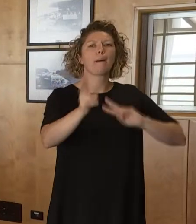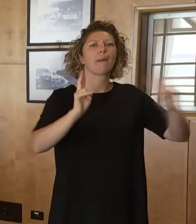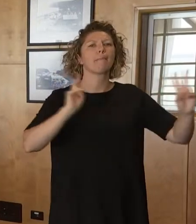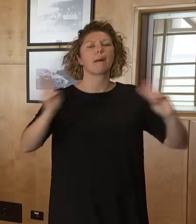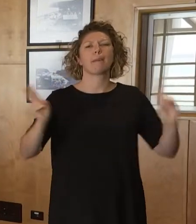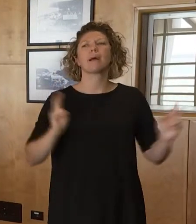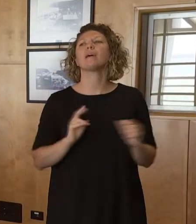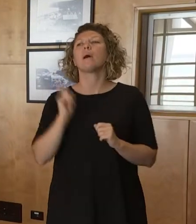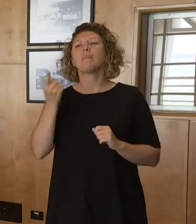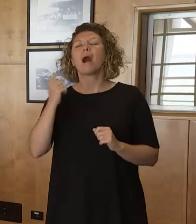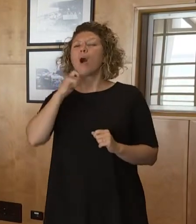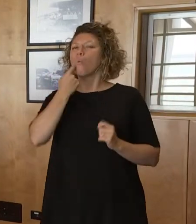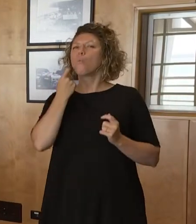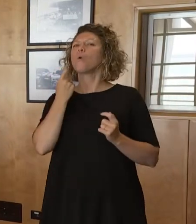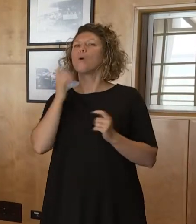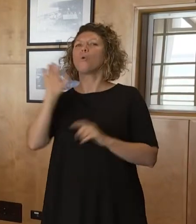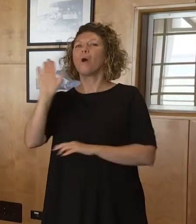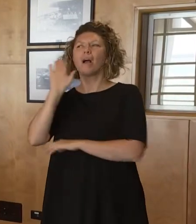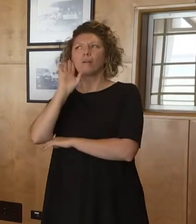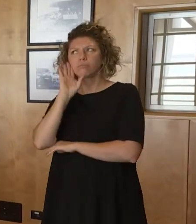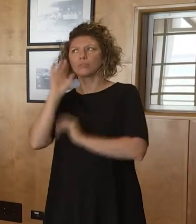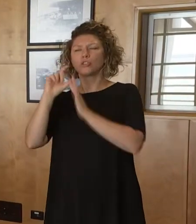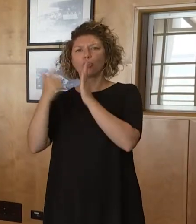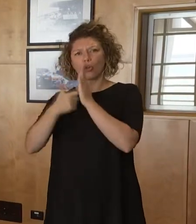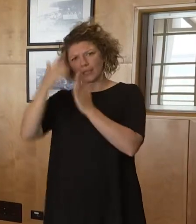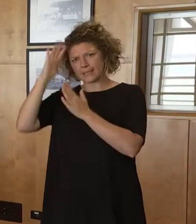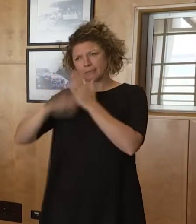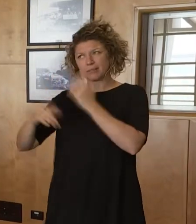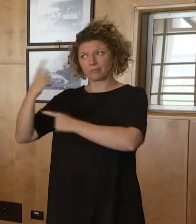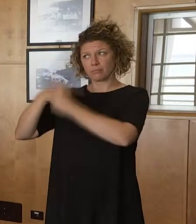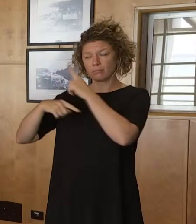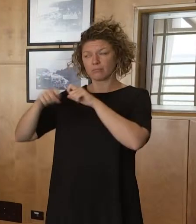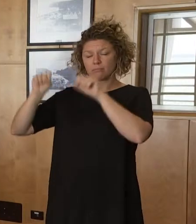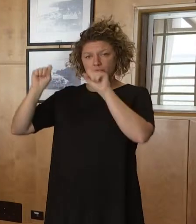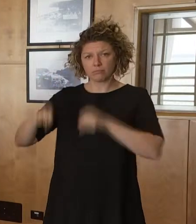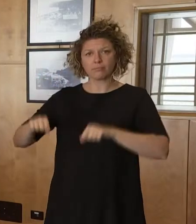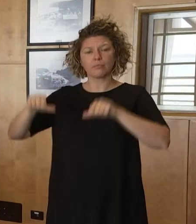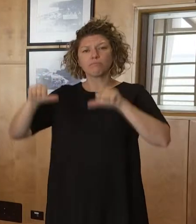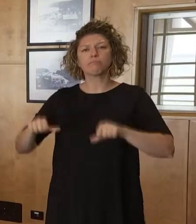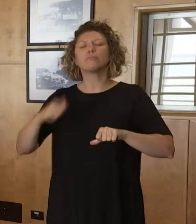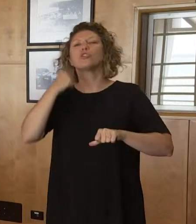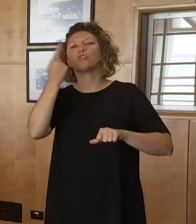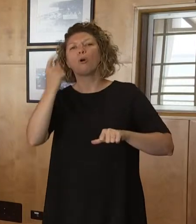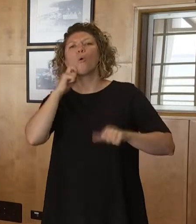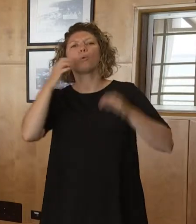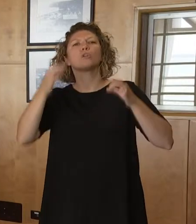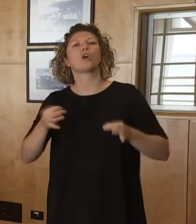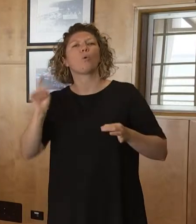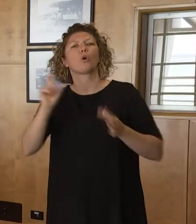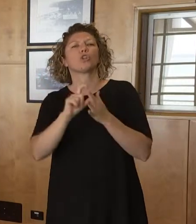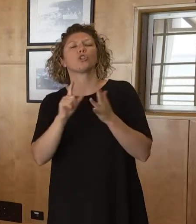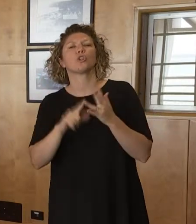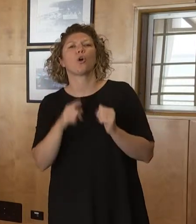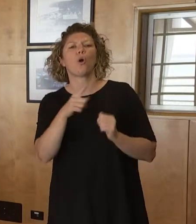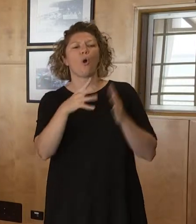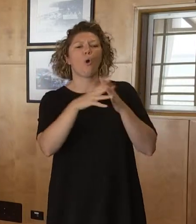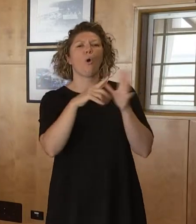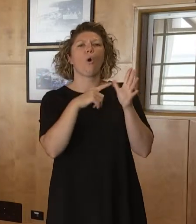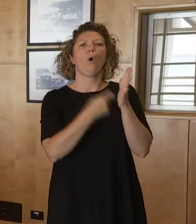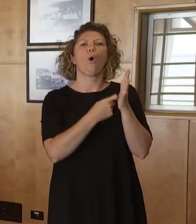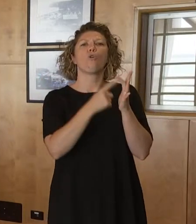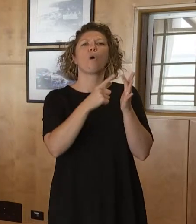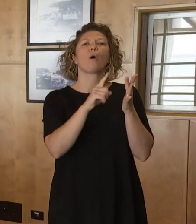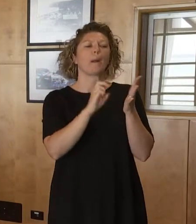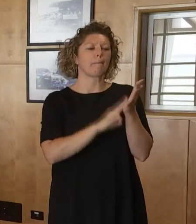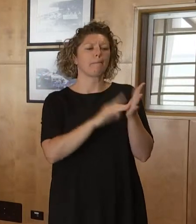just consider some more advice from our health officials and a decision will be made tomorrow. So for the residents of Warrameunga, Ski